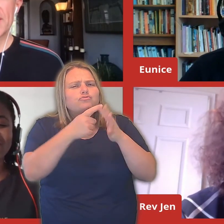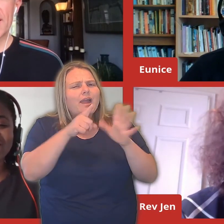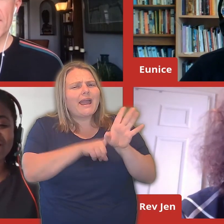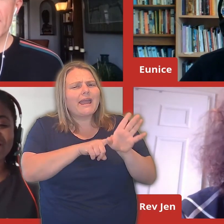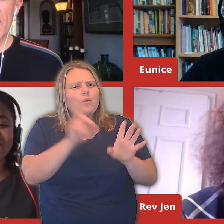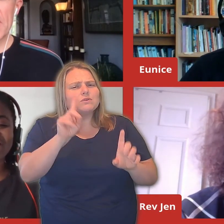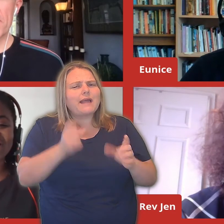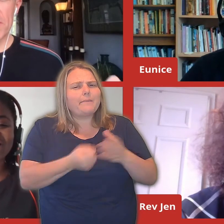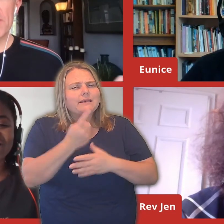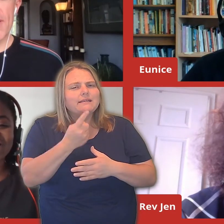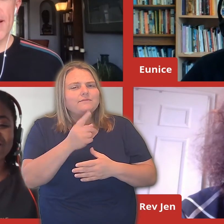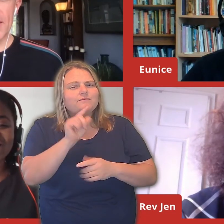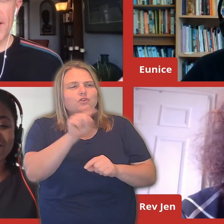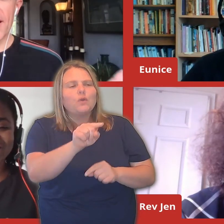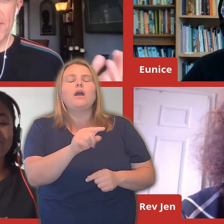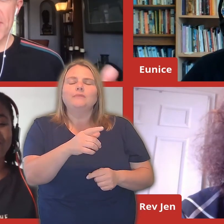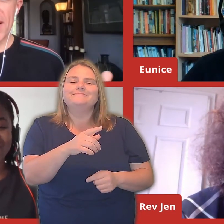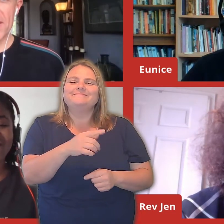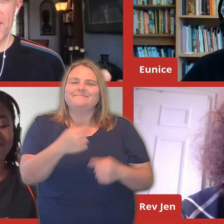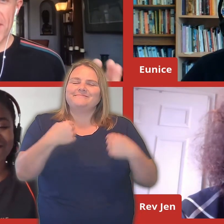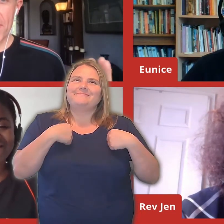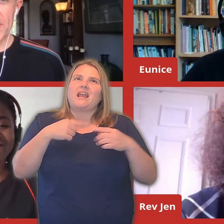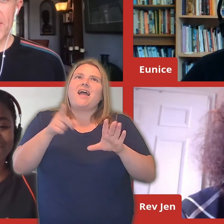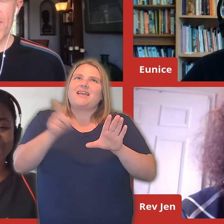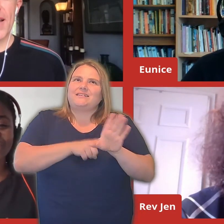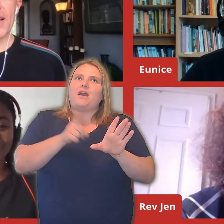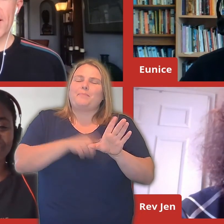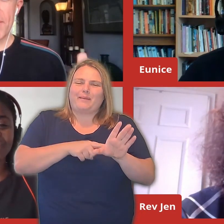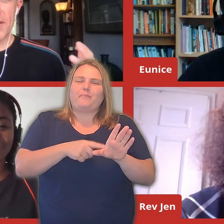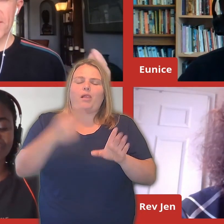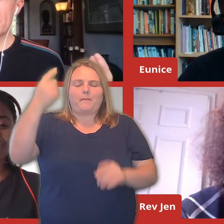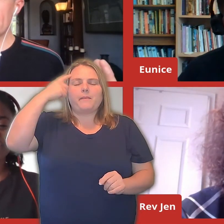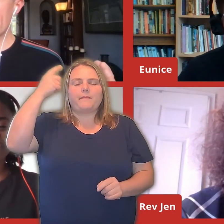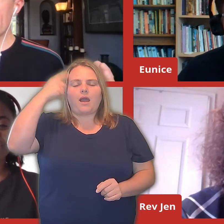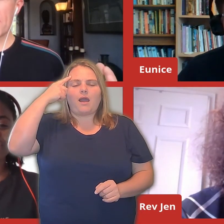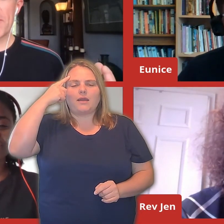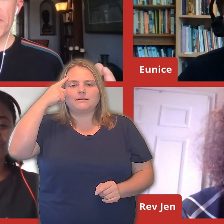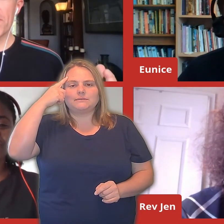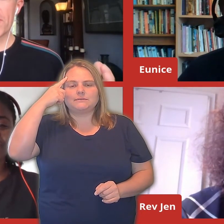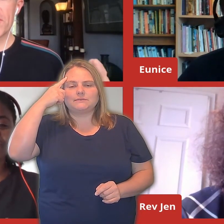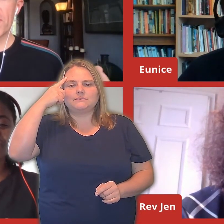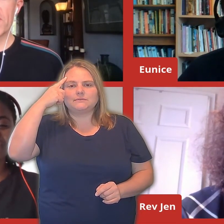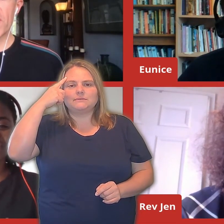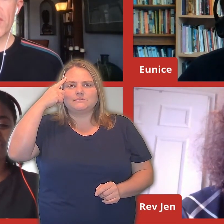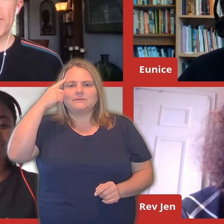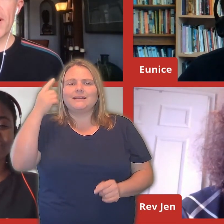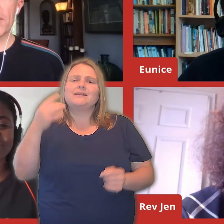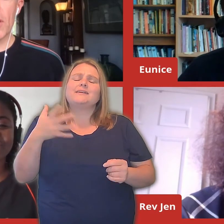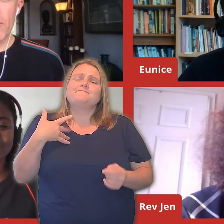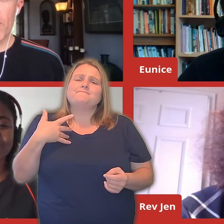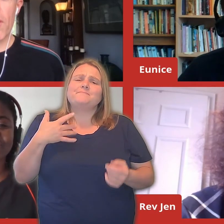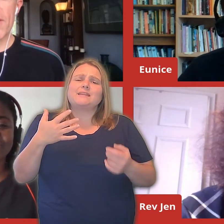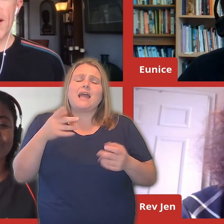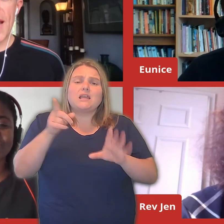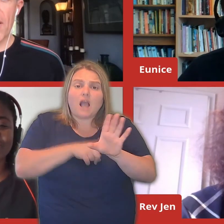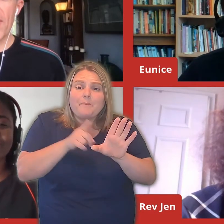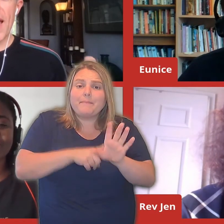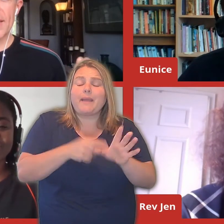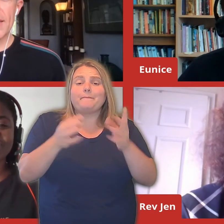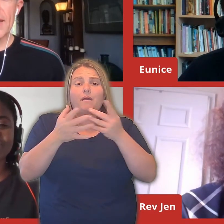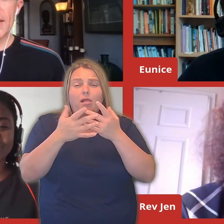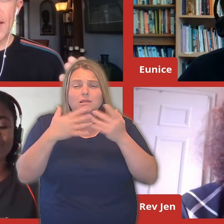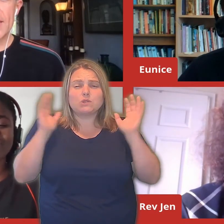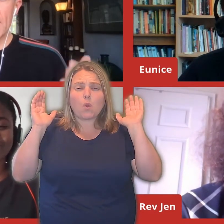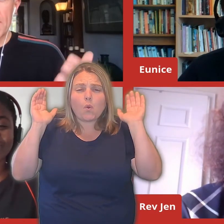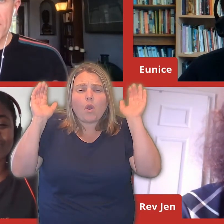I guess I'm just young people on my mind, maybe because of the three generate, because of seeing young people who are so concerned about global warming and how